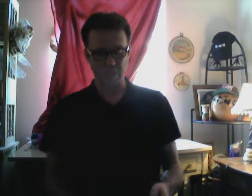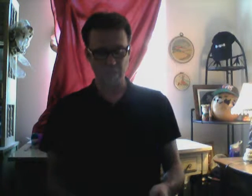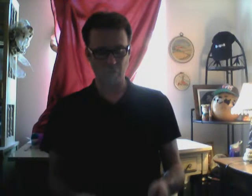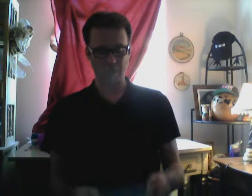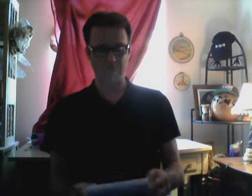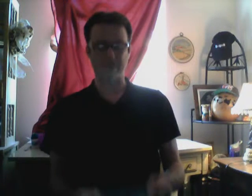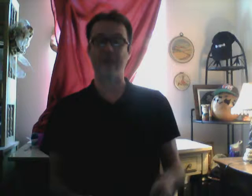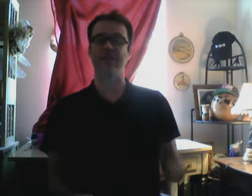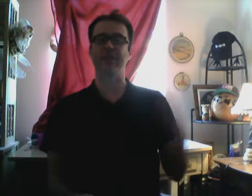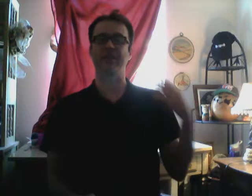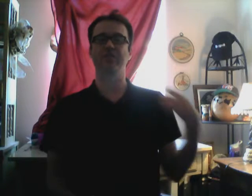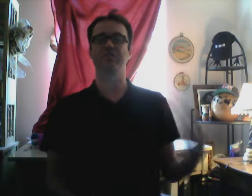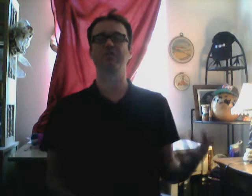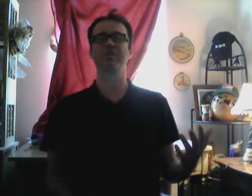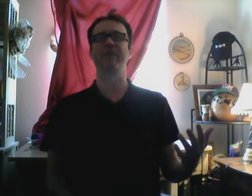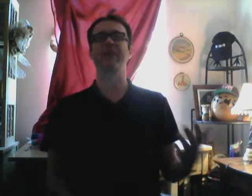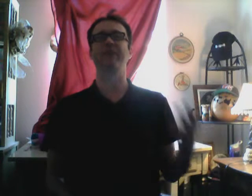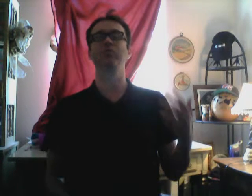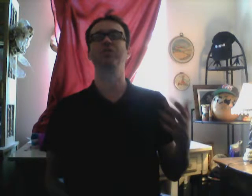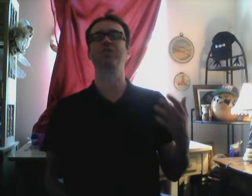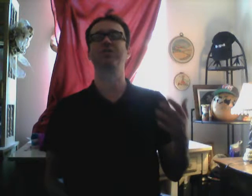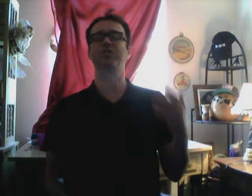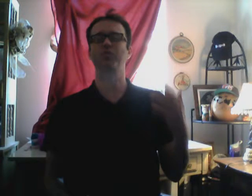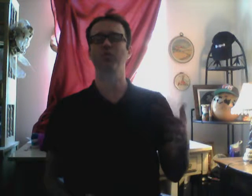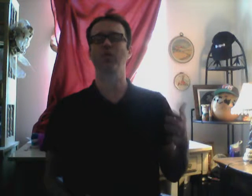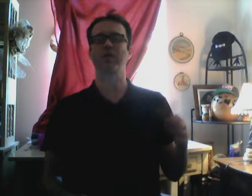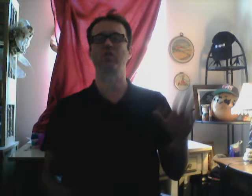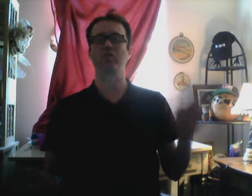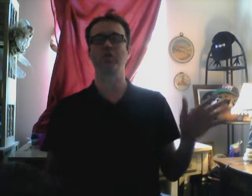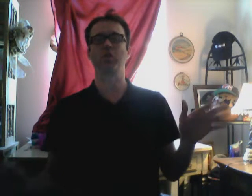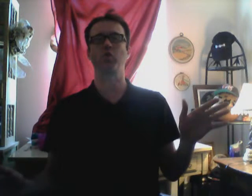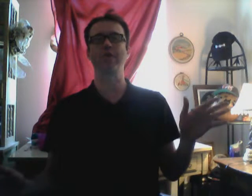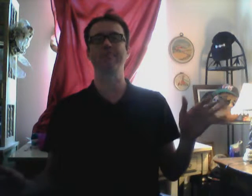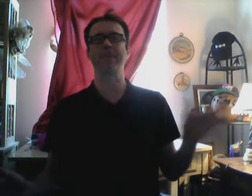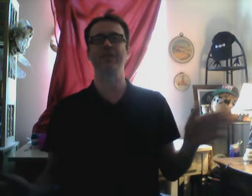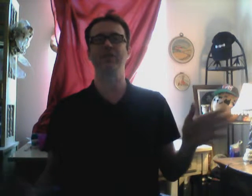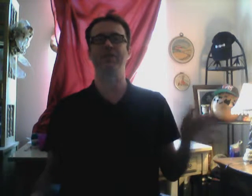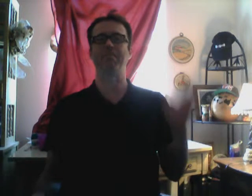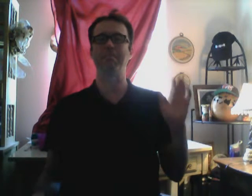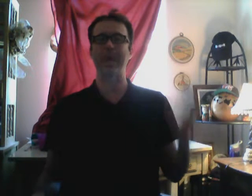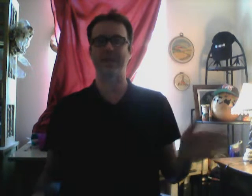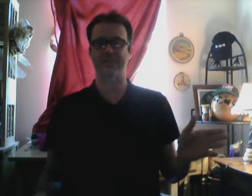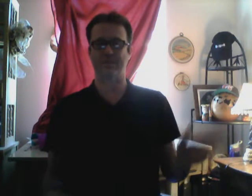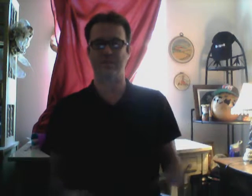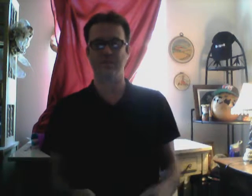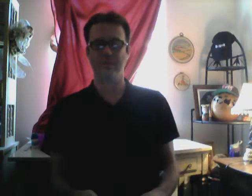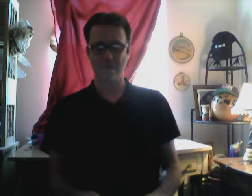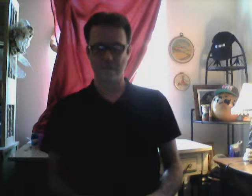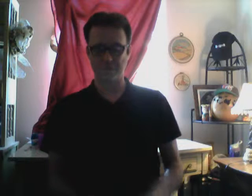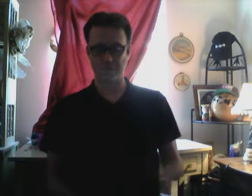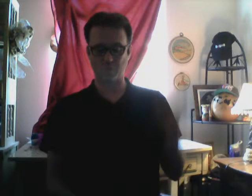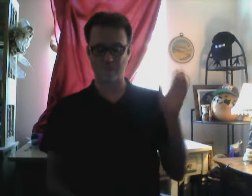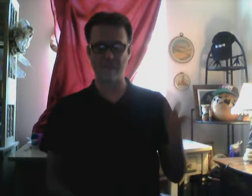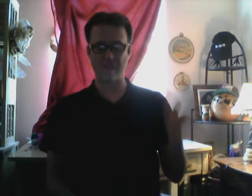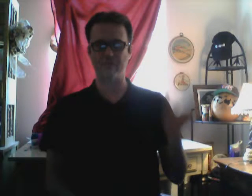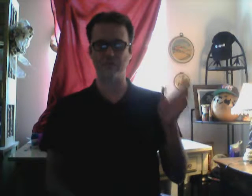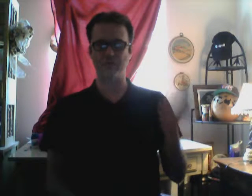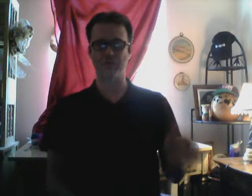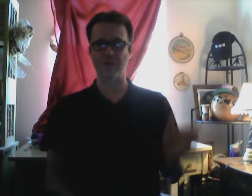Okay. Yeah. They got a. They got to. Destroy. From the cremation. Massive. Destroy. Every shred.